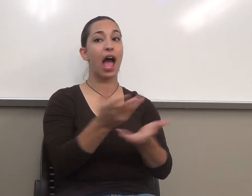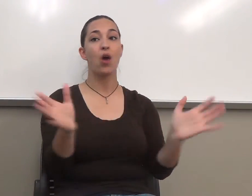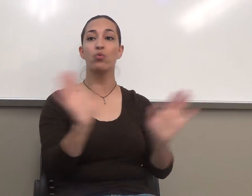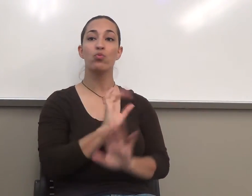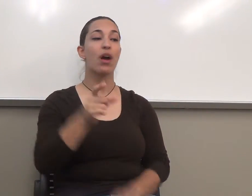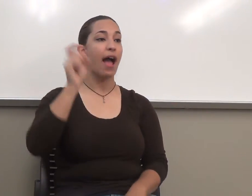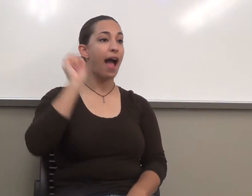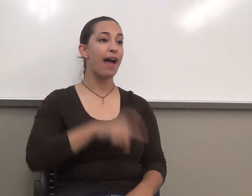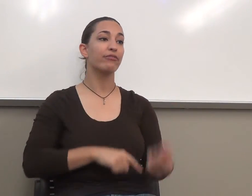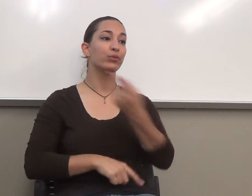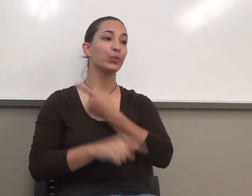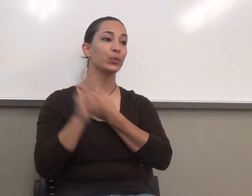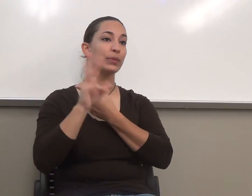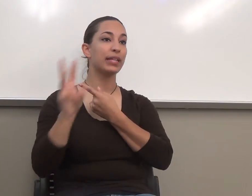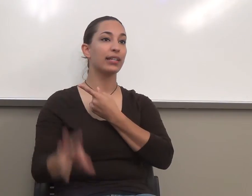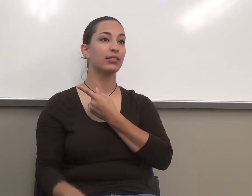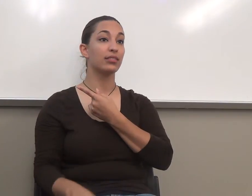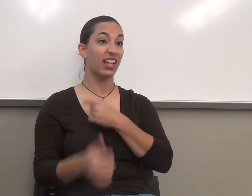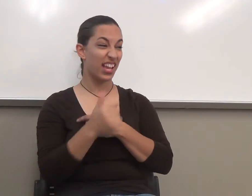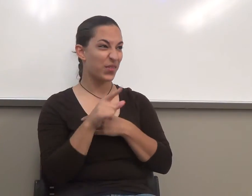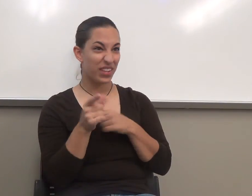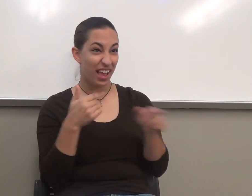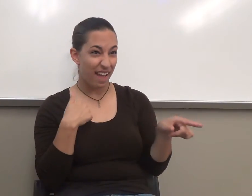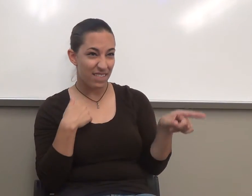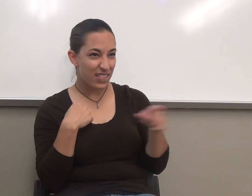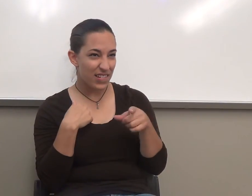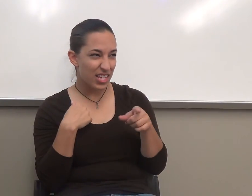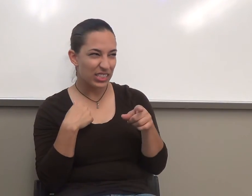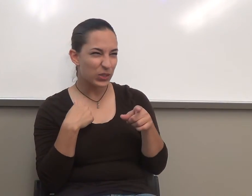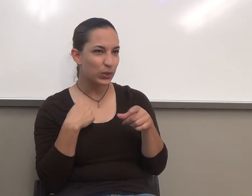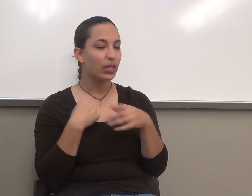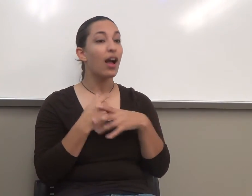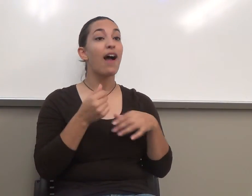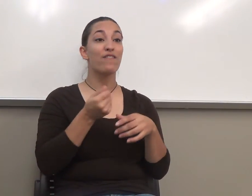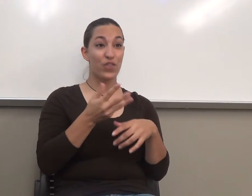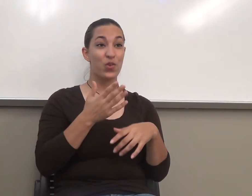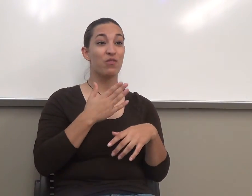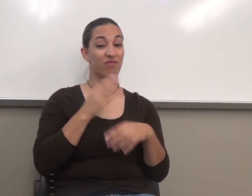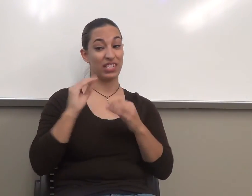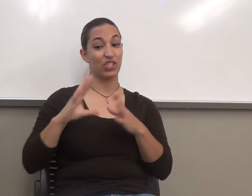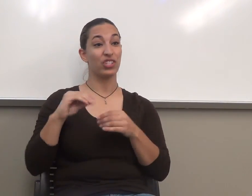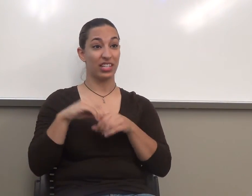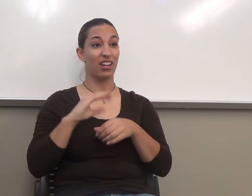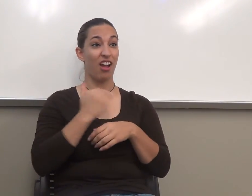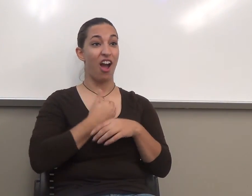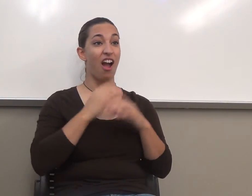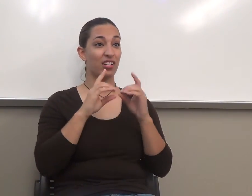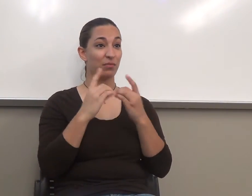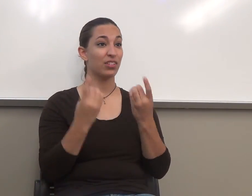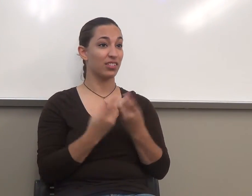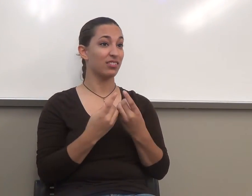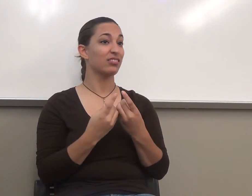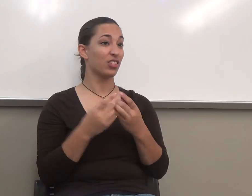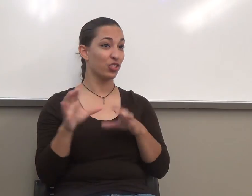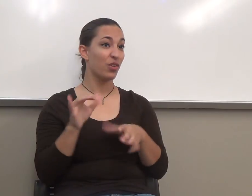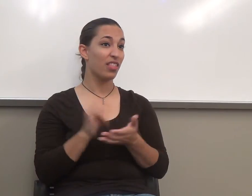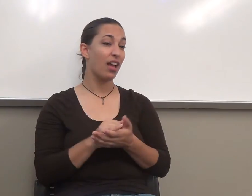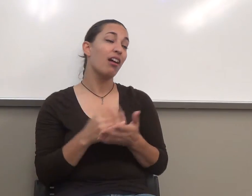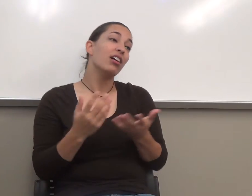the website. Again, yeah, I know a couple of teachers in our department. It saves trees. Okay.